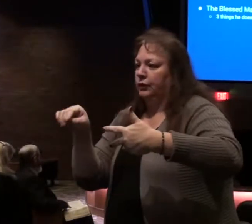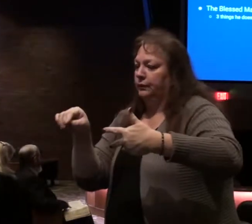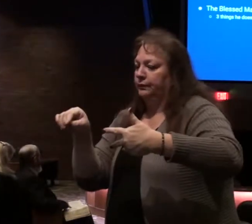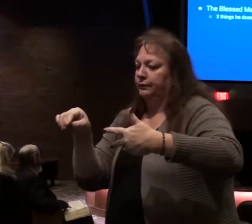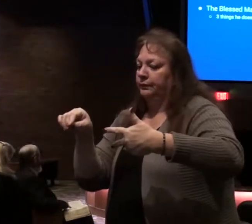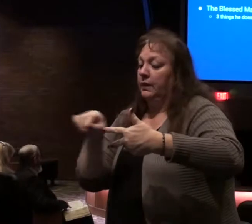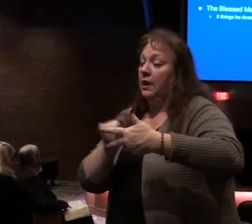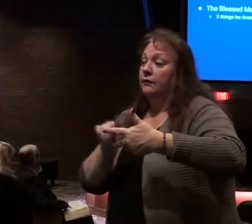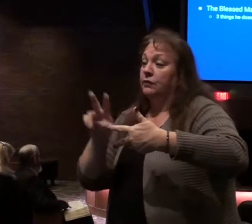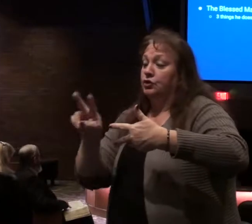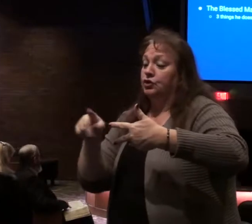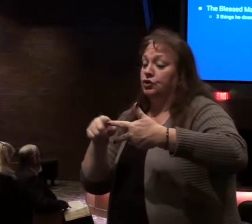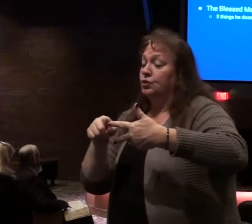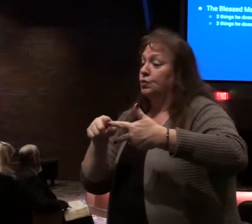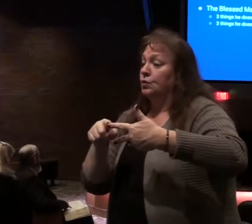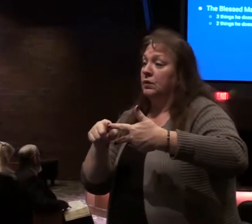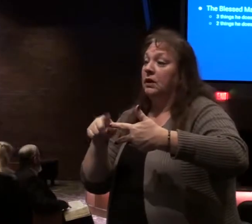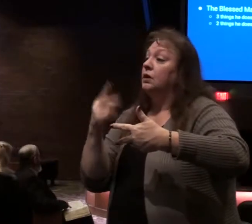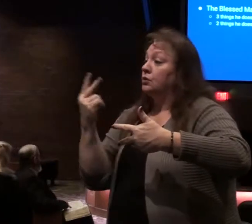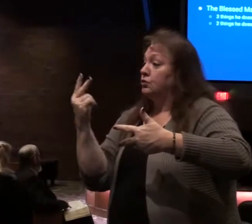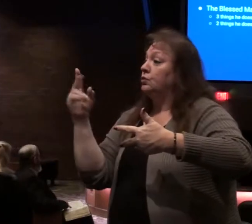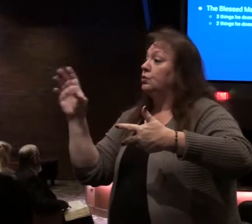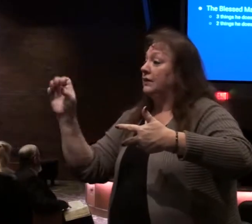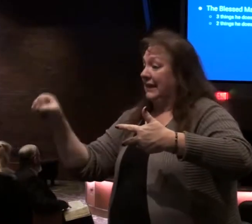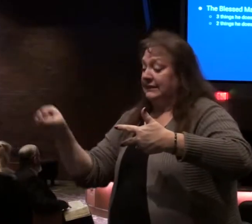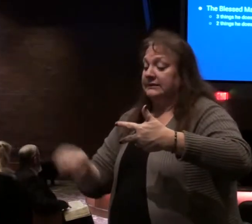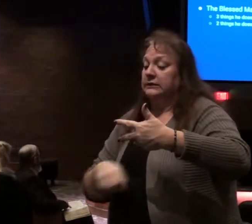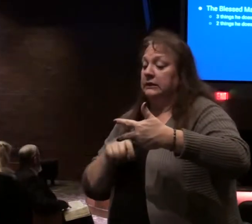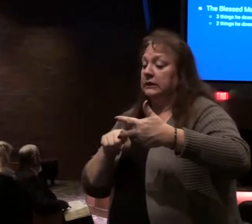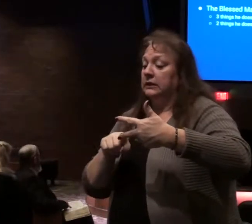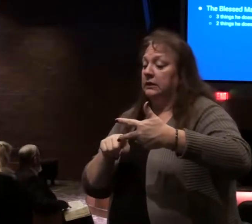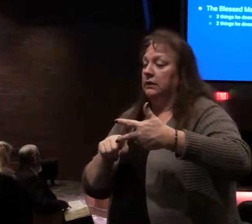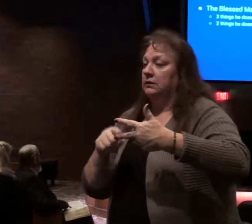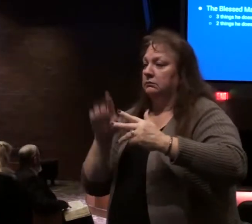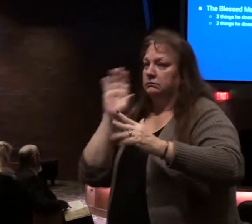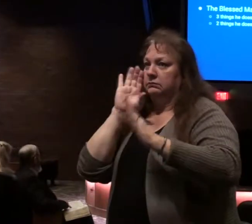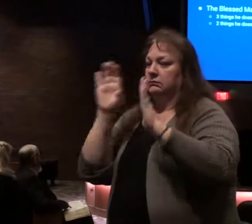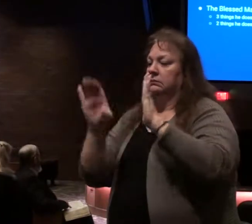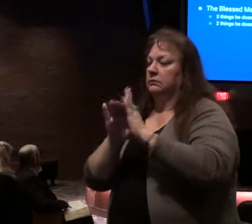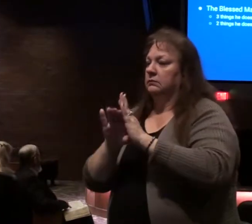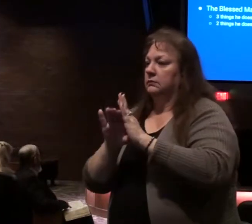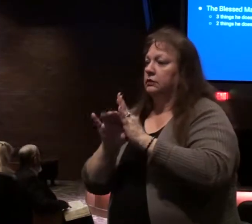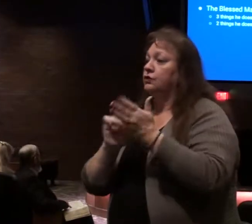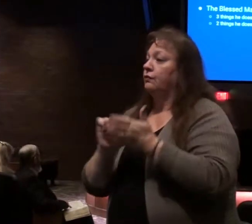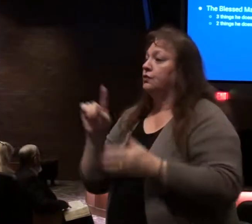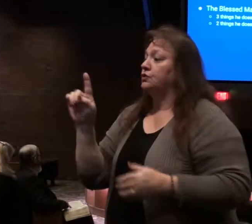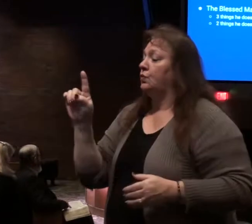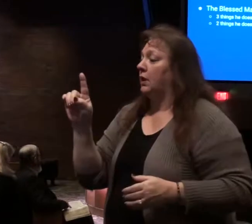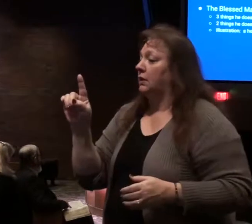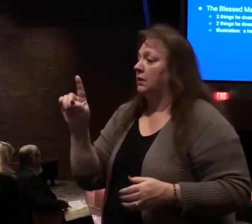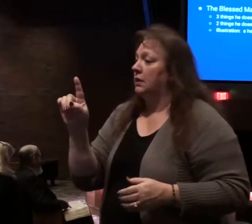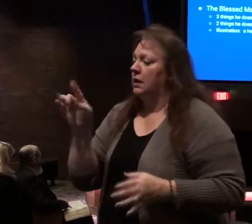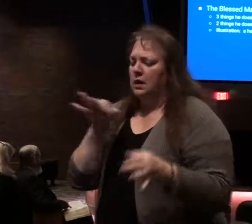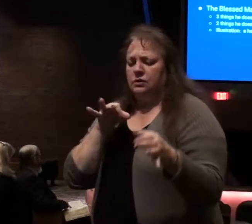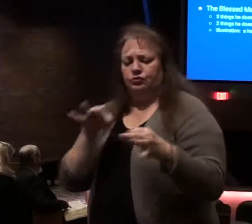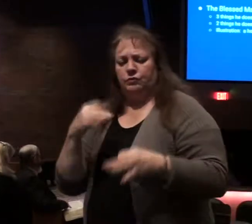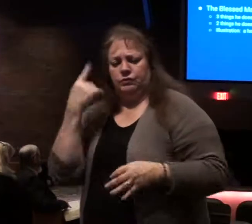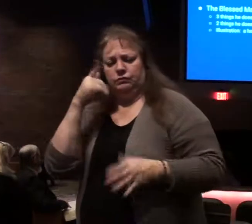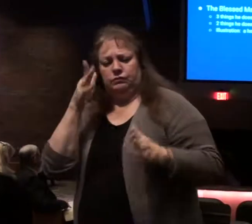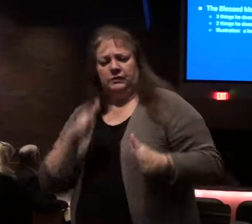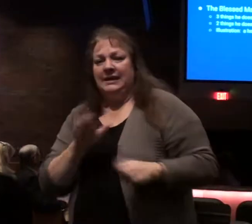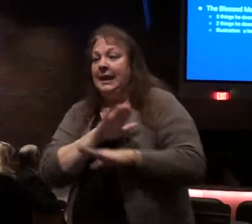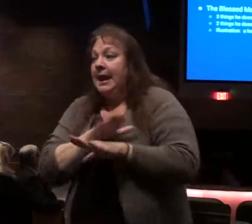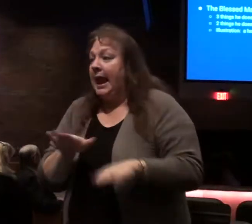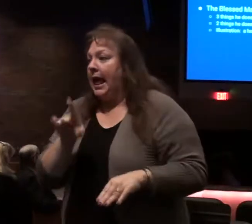And in verse 2, there are two things he does do, and then verse 3 will be an illustration. Verse 1, a description of what the blessed person